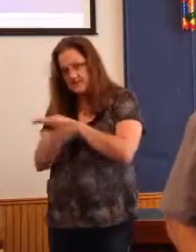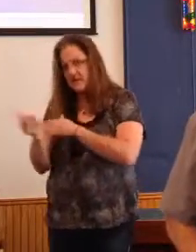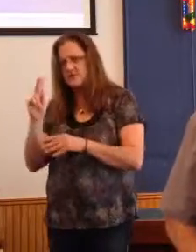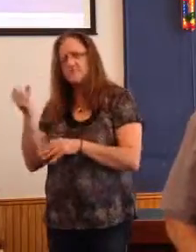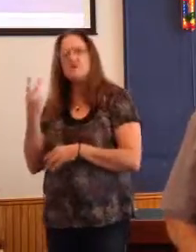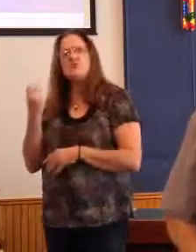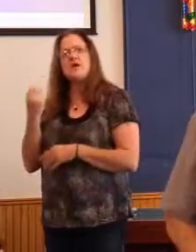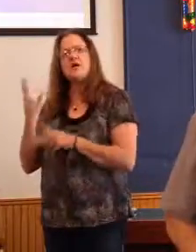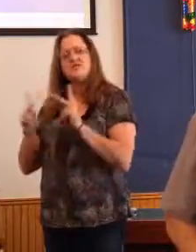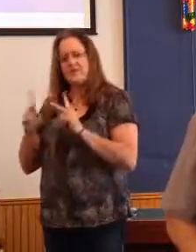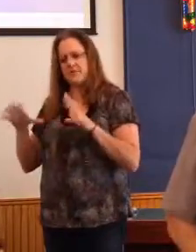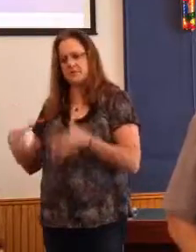who said,